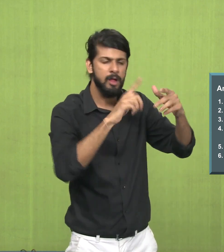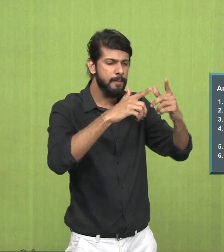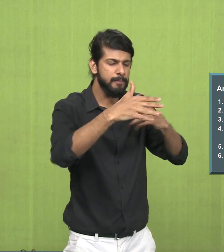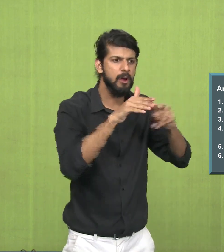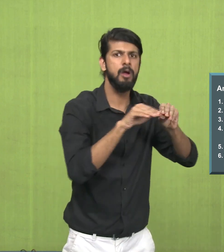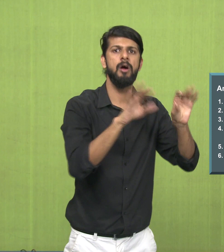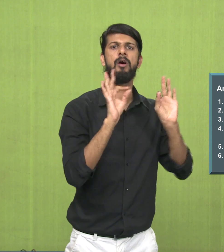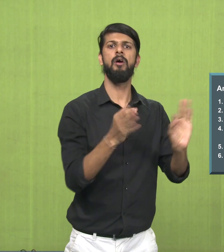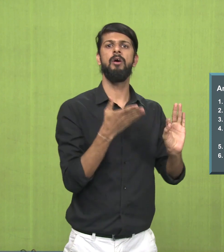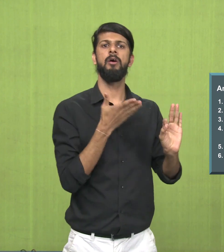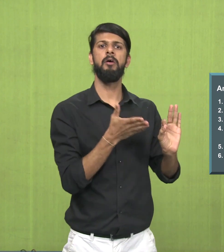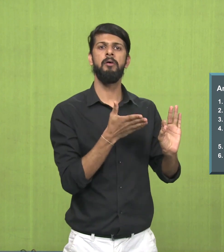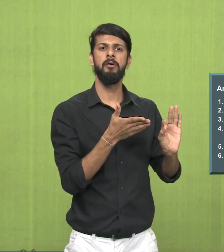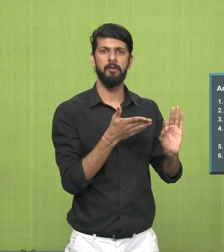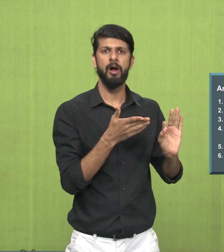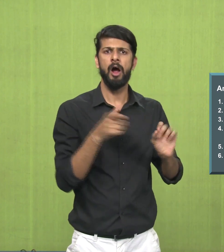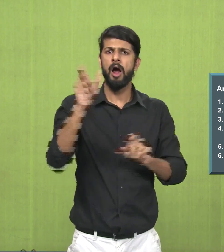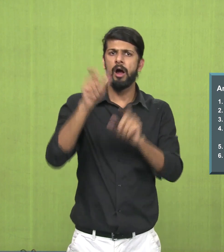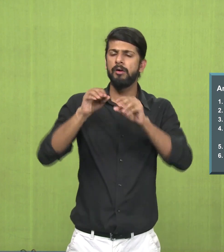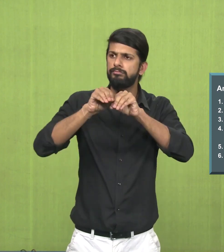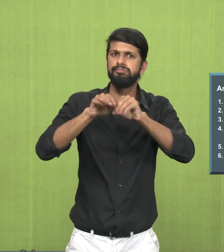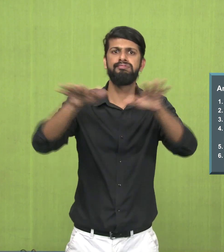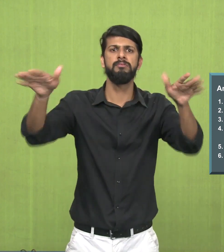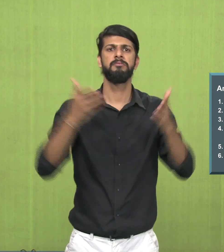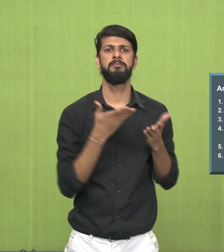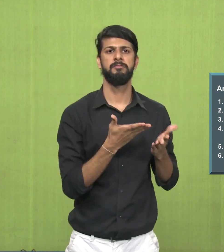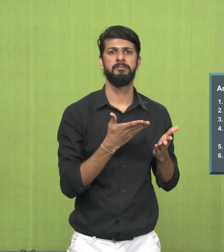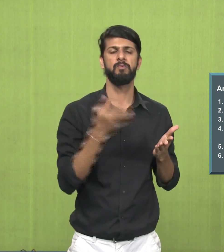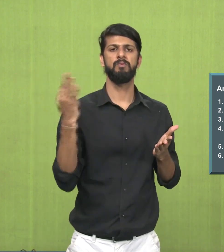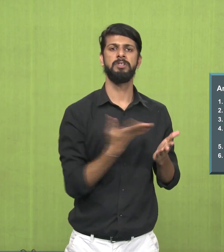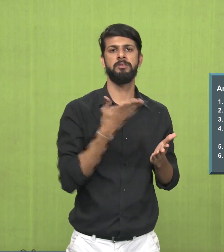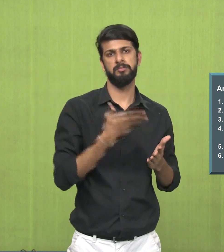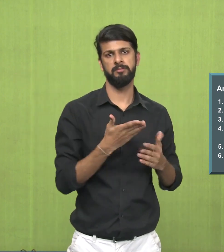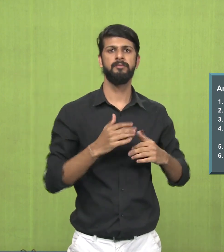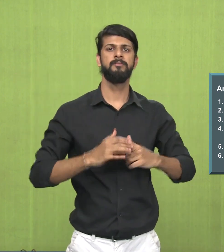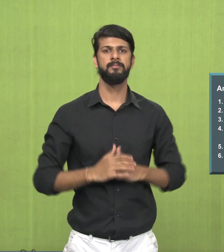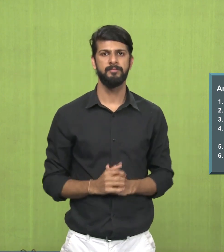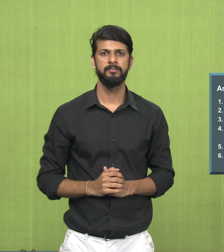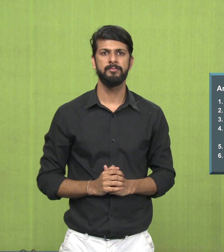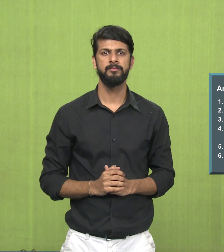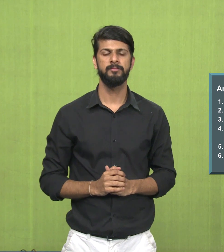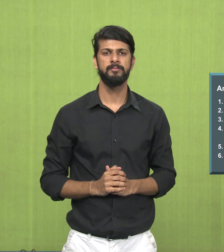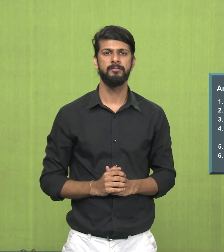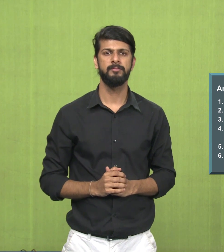For example, cubist art style which was very popular in Europe was experimented by Gagendranath.